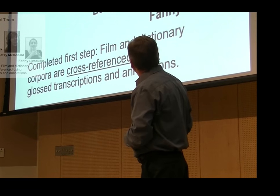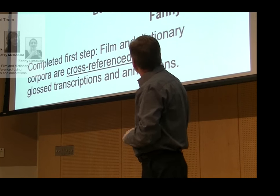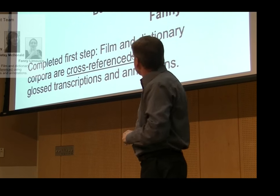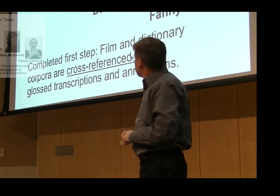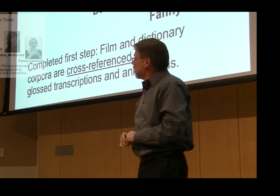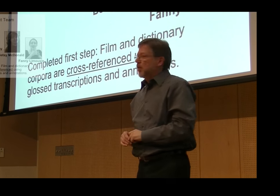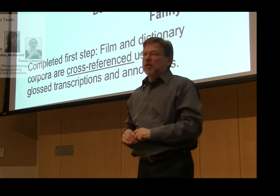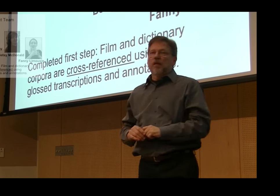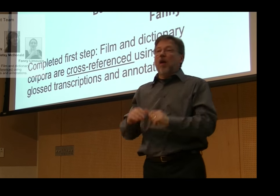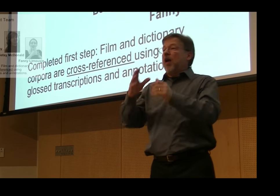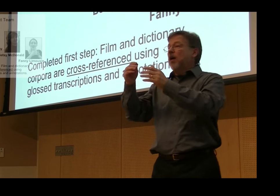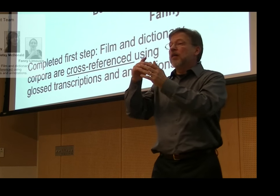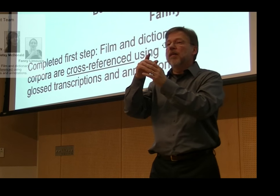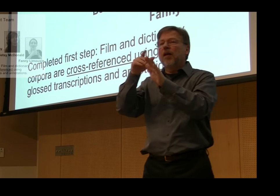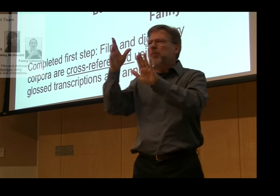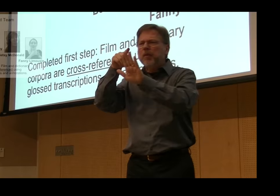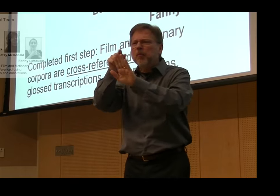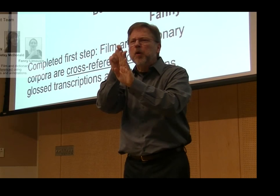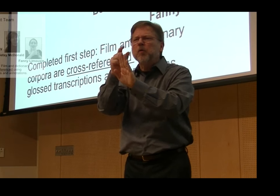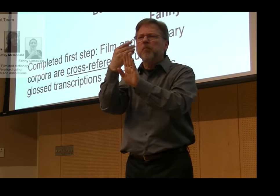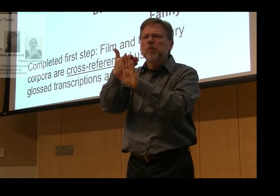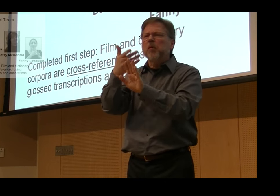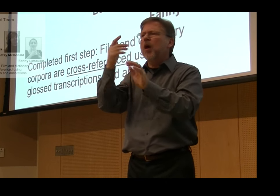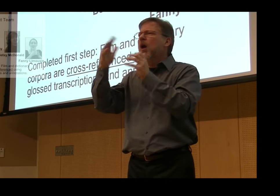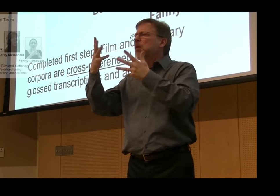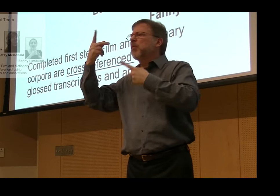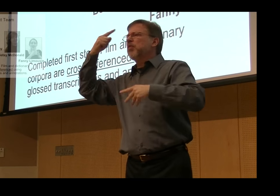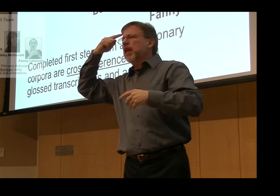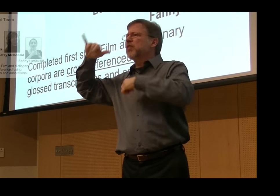for all of these films and for the dictionaries.